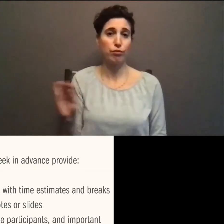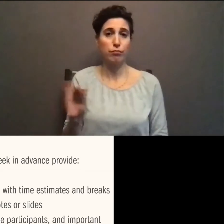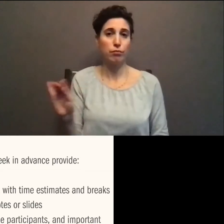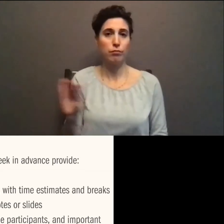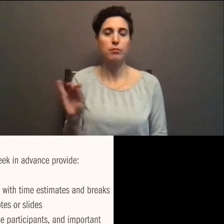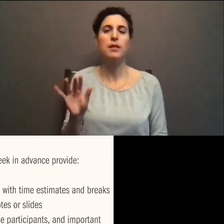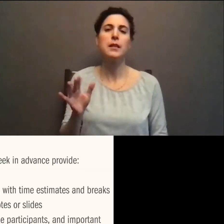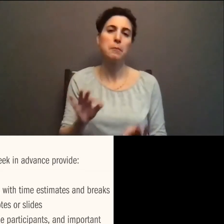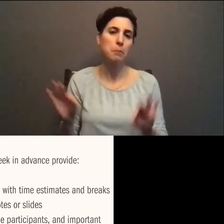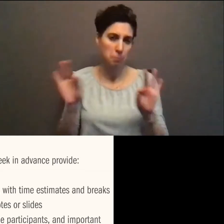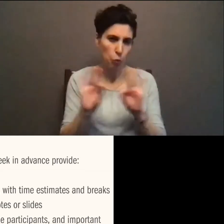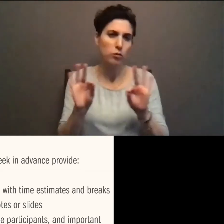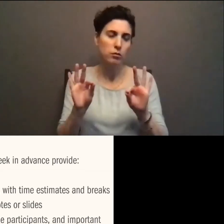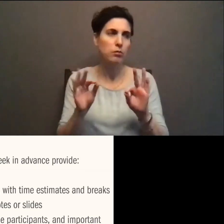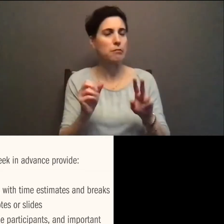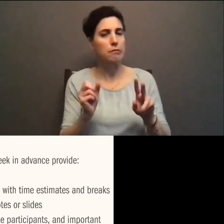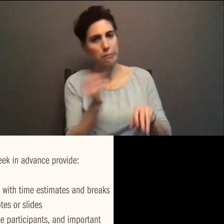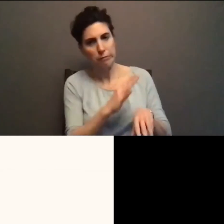yeah.